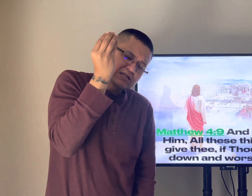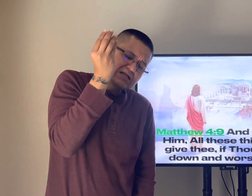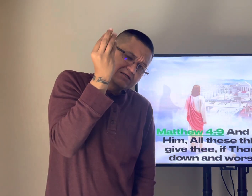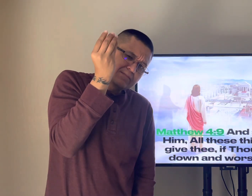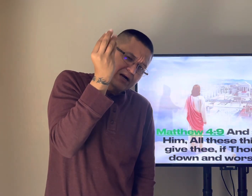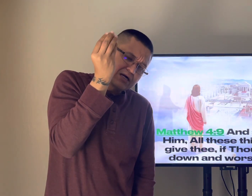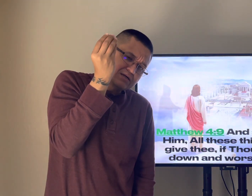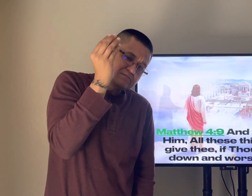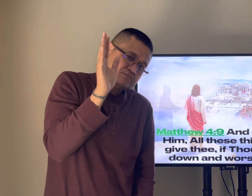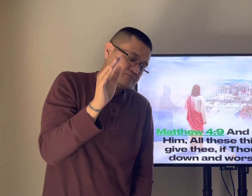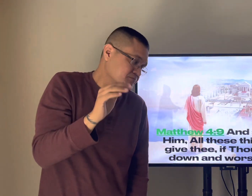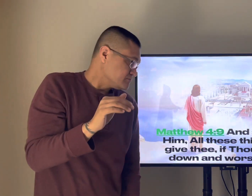just think about it